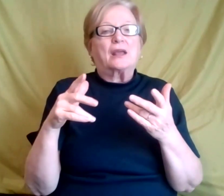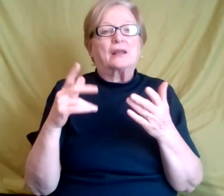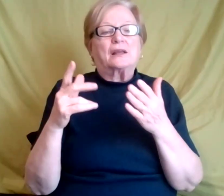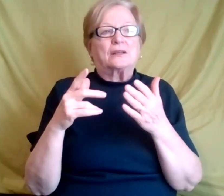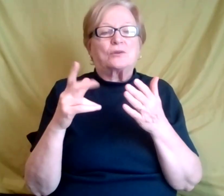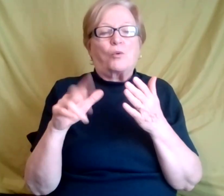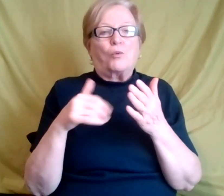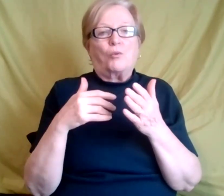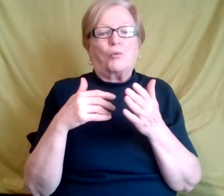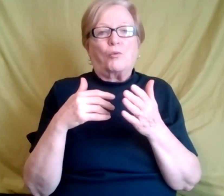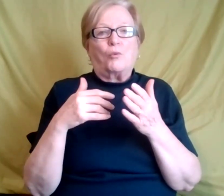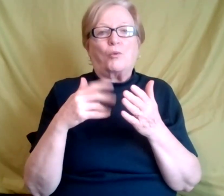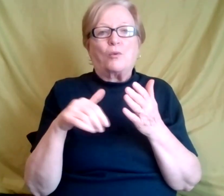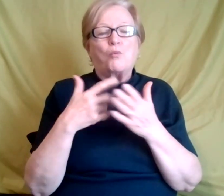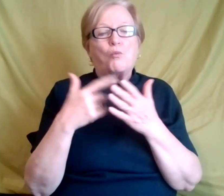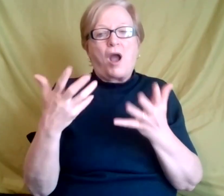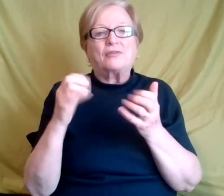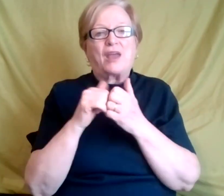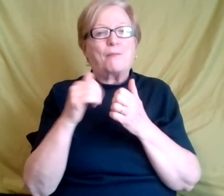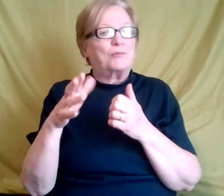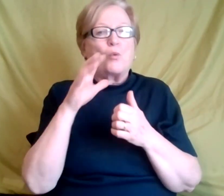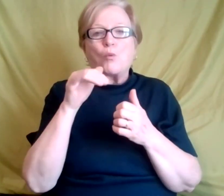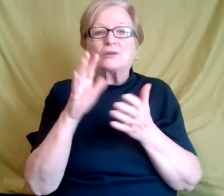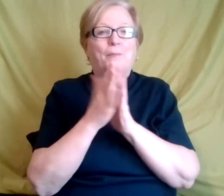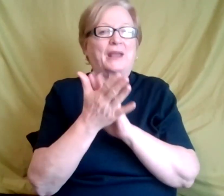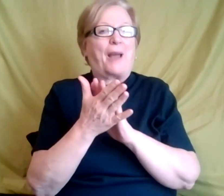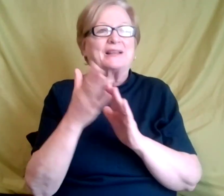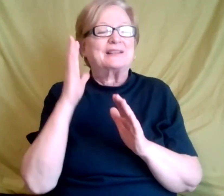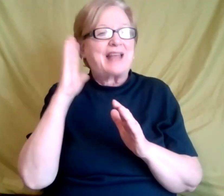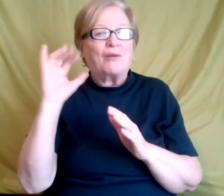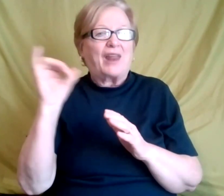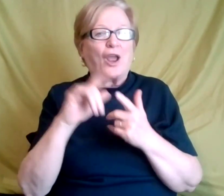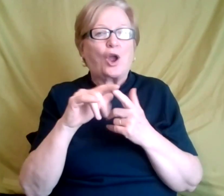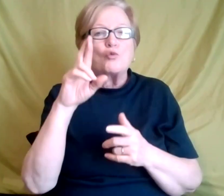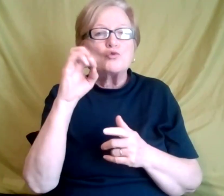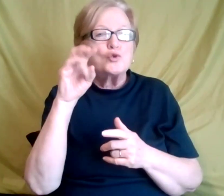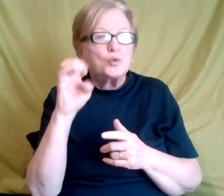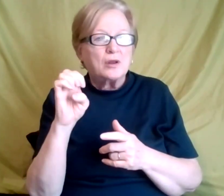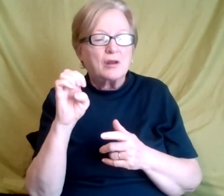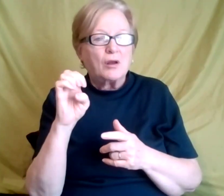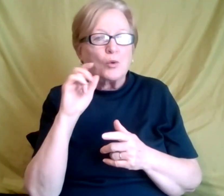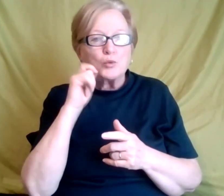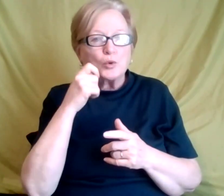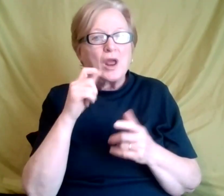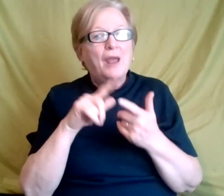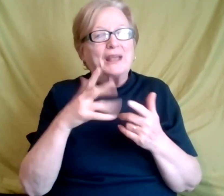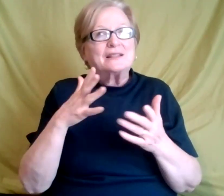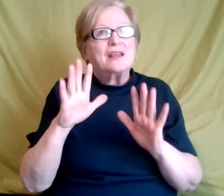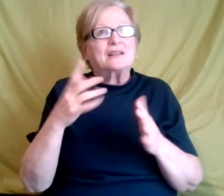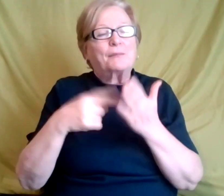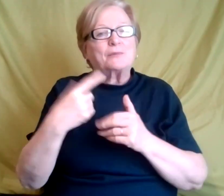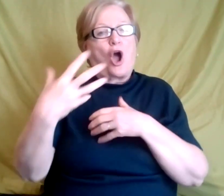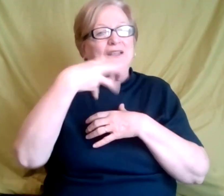it's perceived as being rude, that's our personality, that's our brain. And that's what